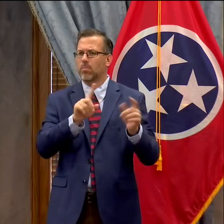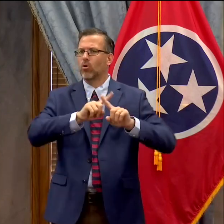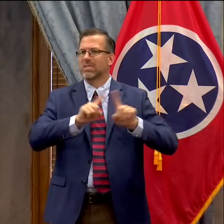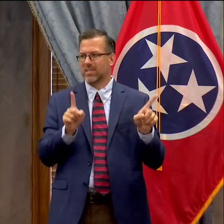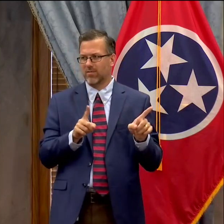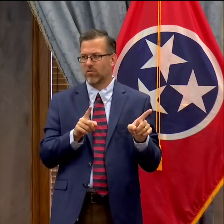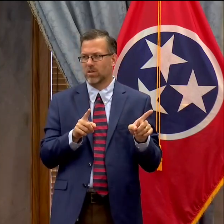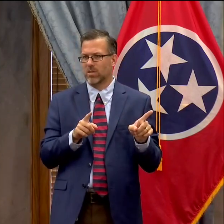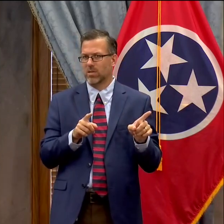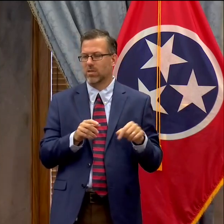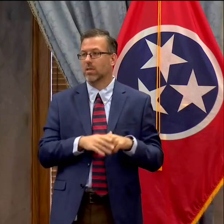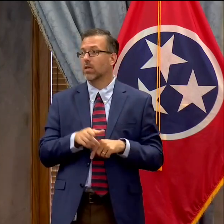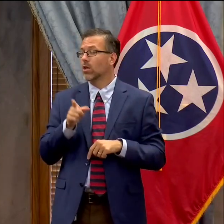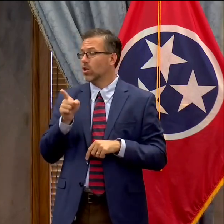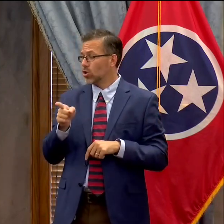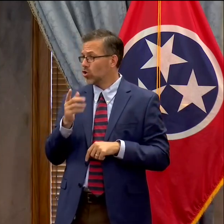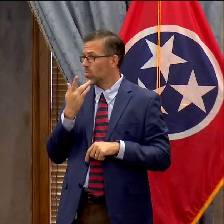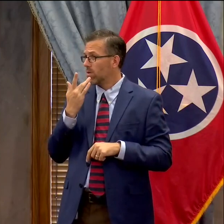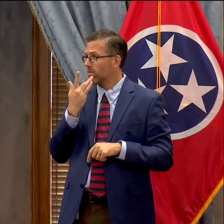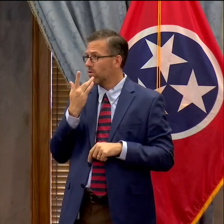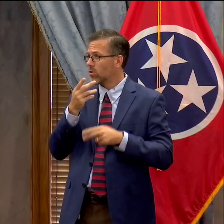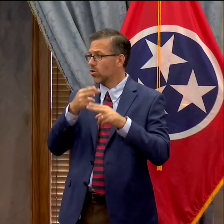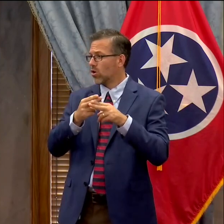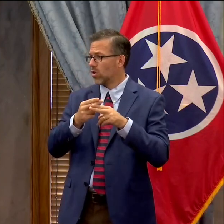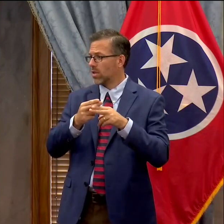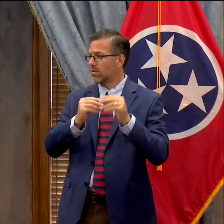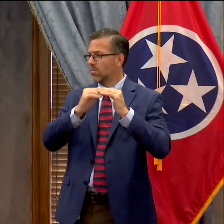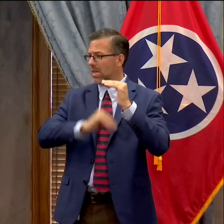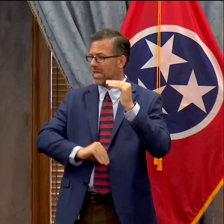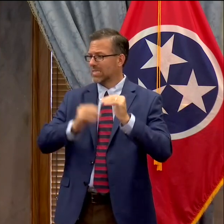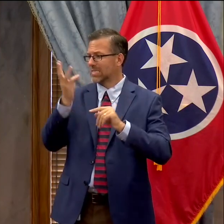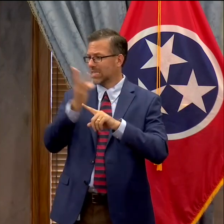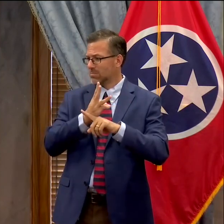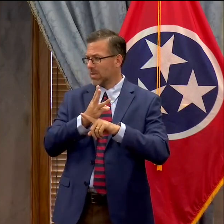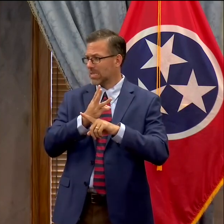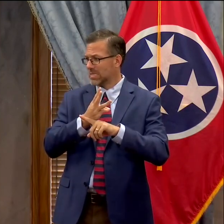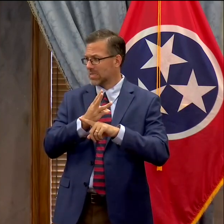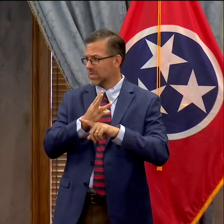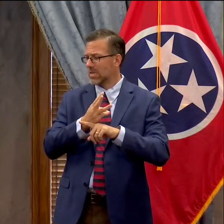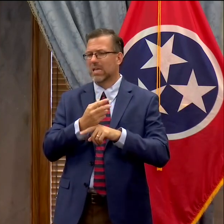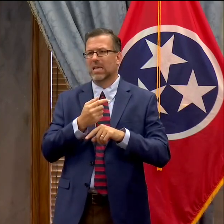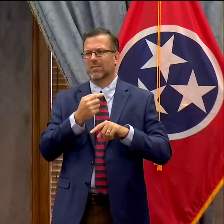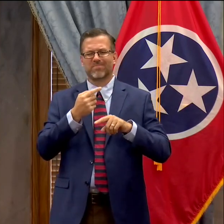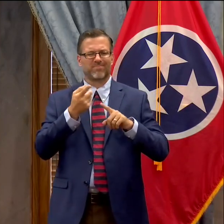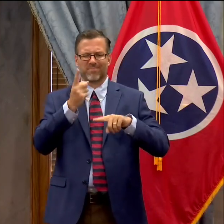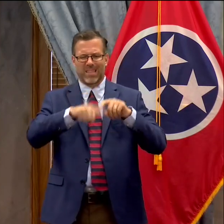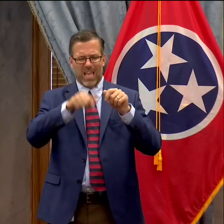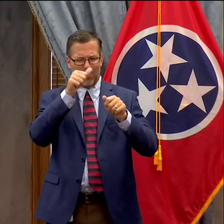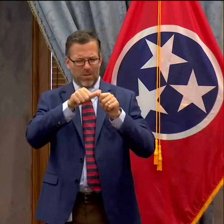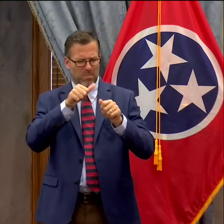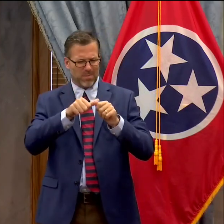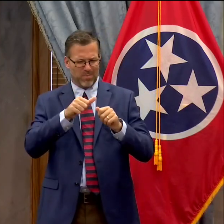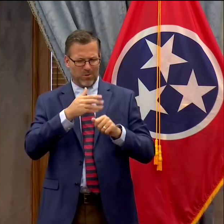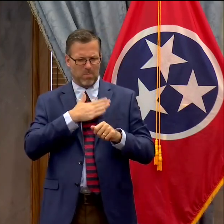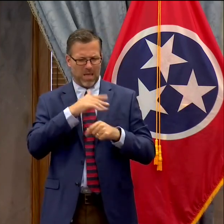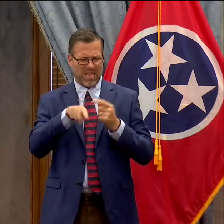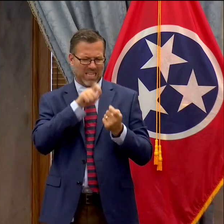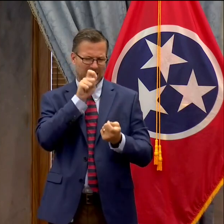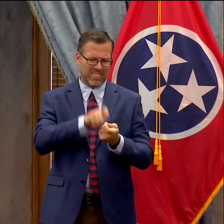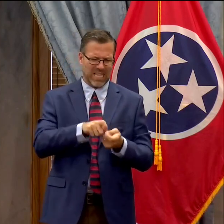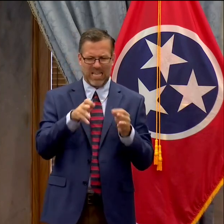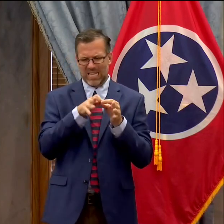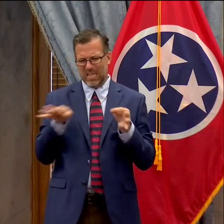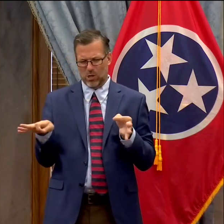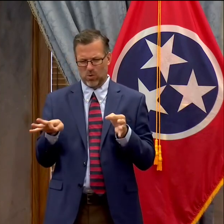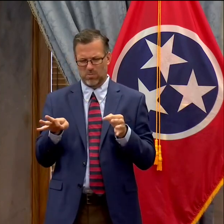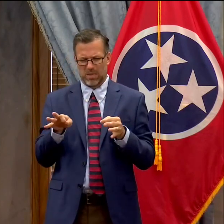that I had. You would have proposed it remain a misdemeanor? I would have proposed it differently I didn't I don't remember the language we had specific around that but I